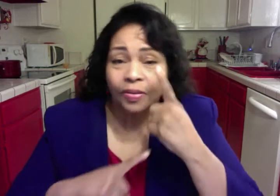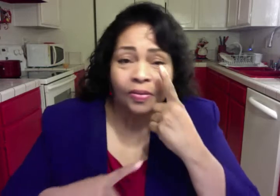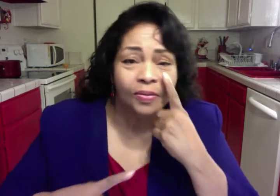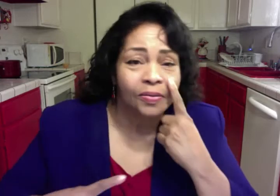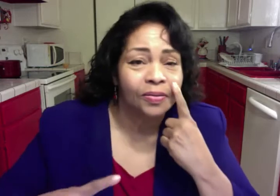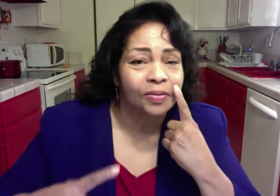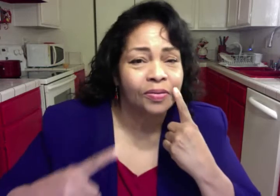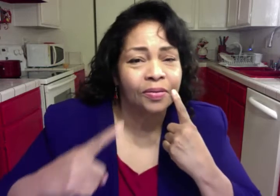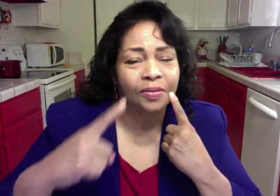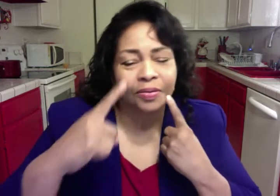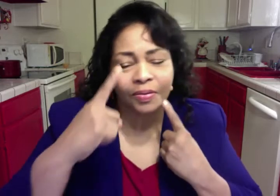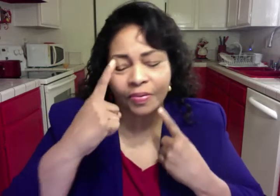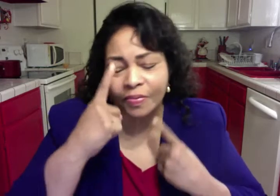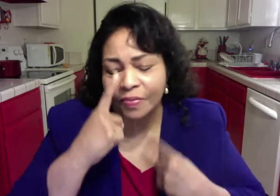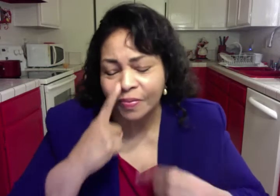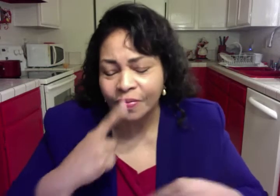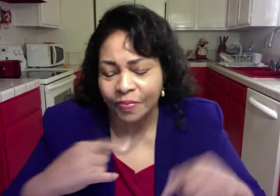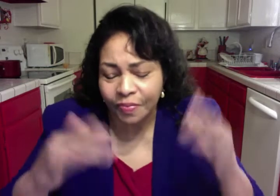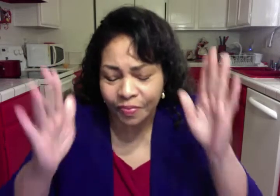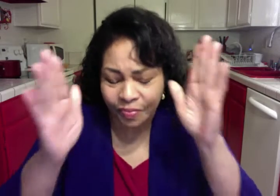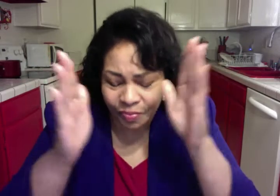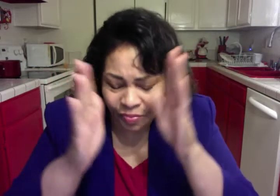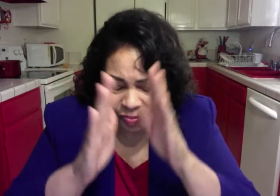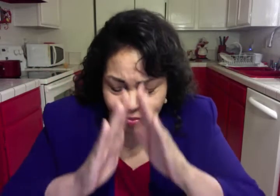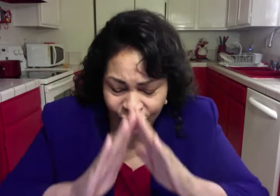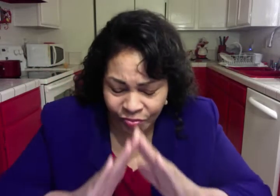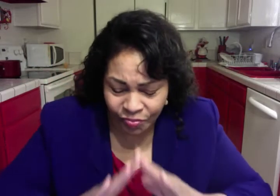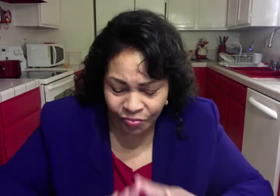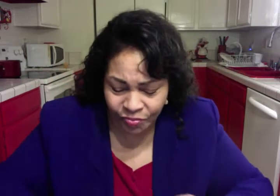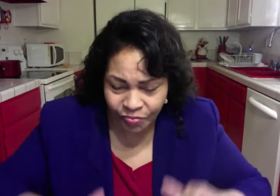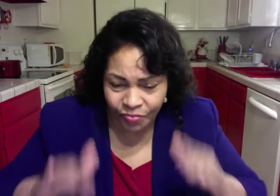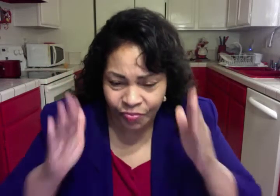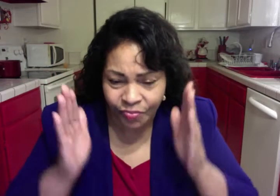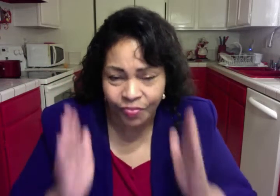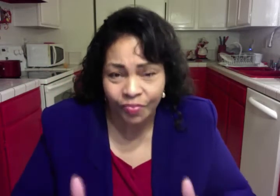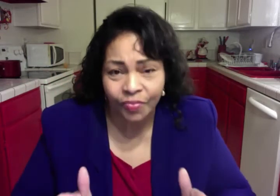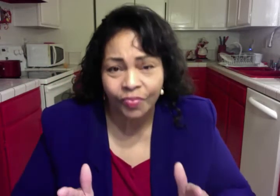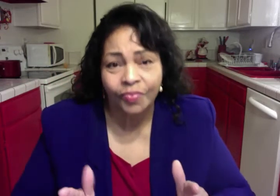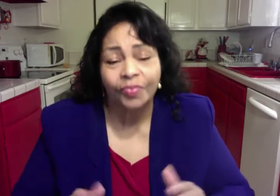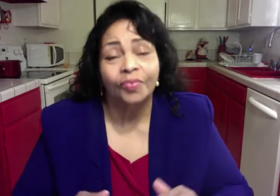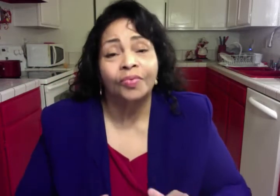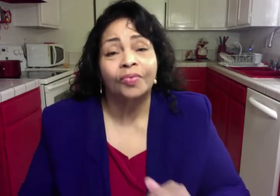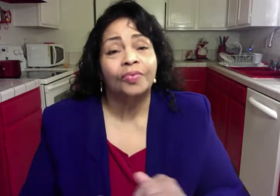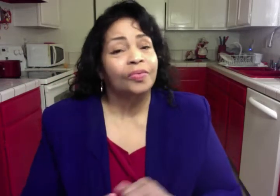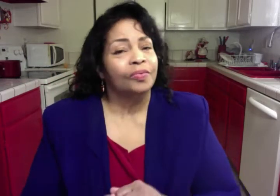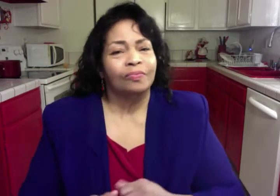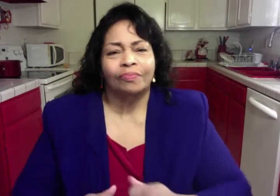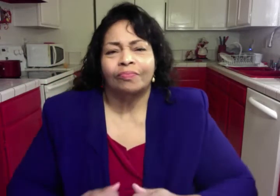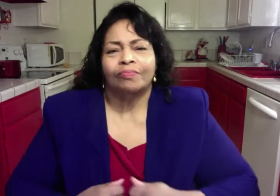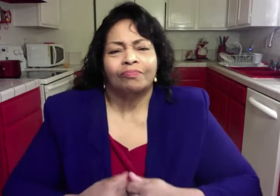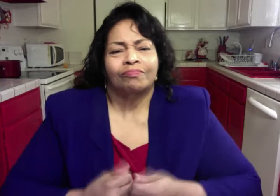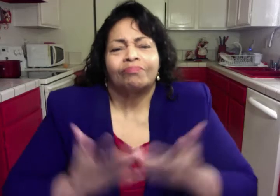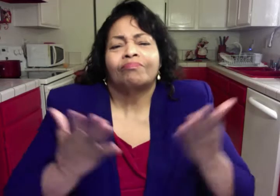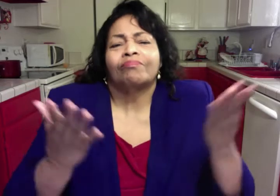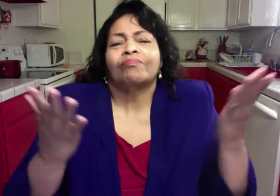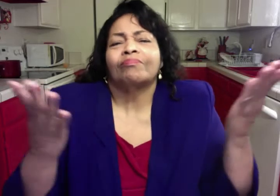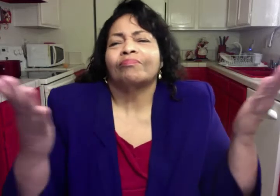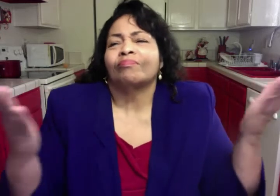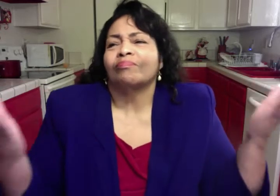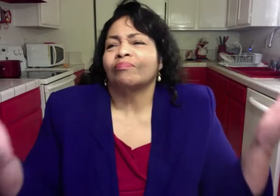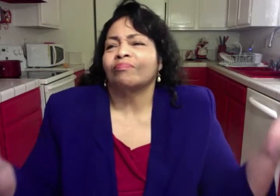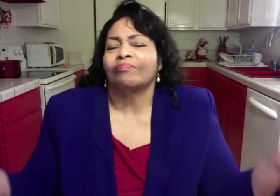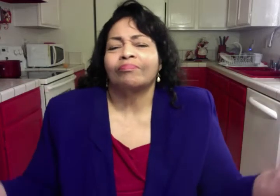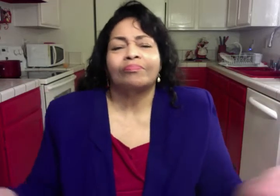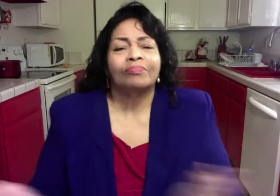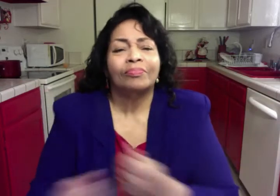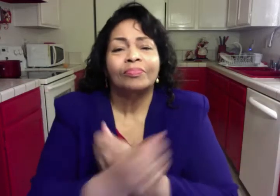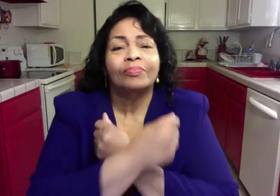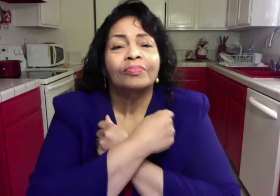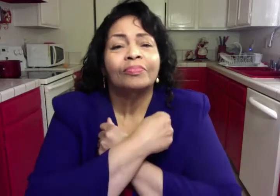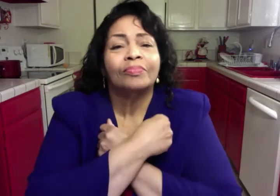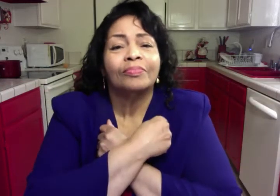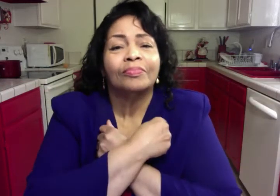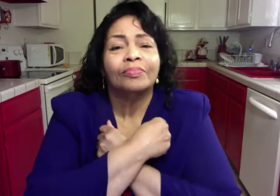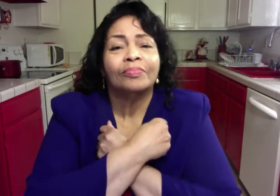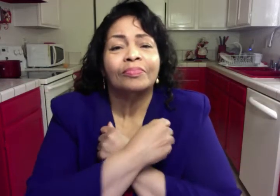Silent fever, don't give up on love.